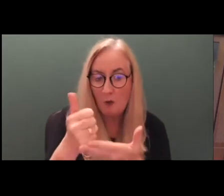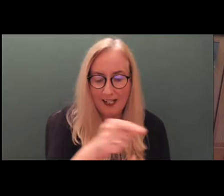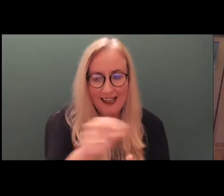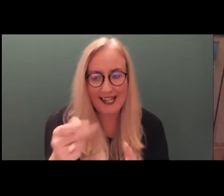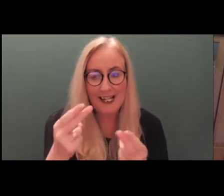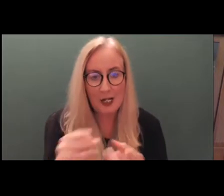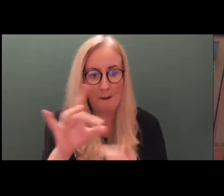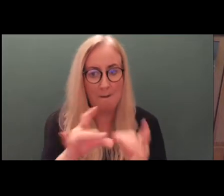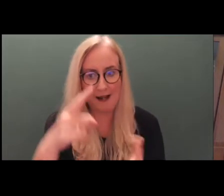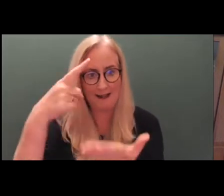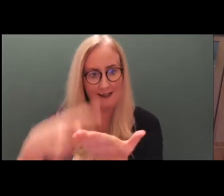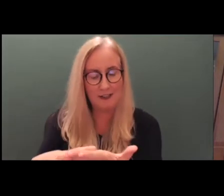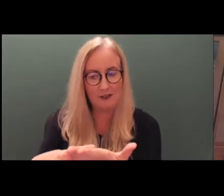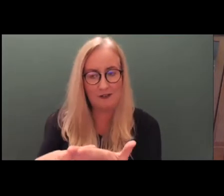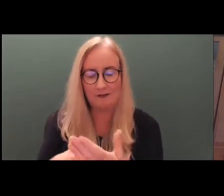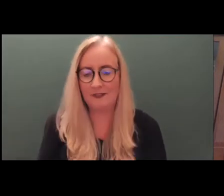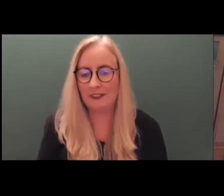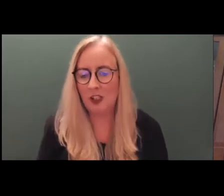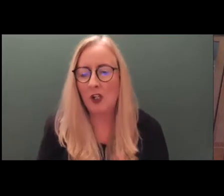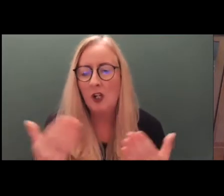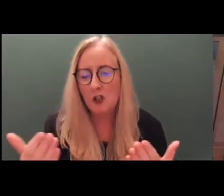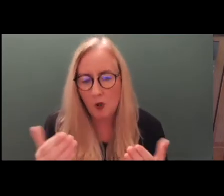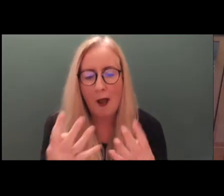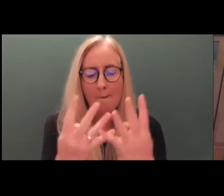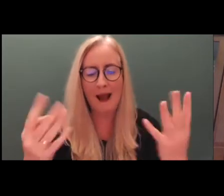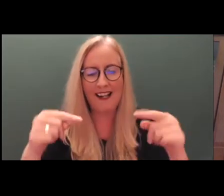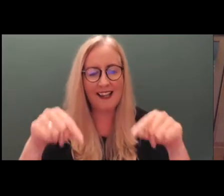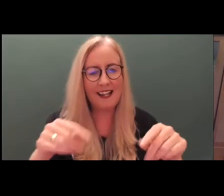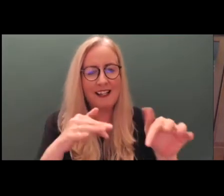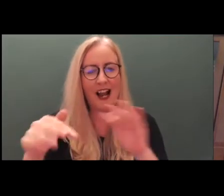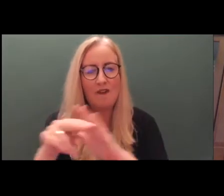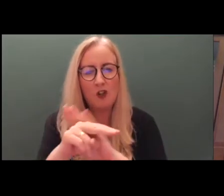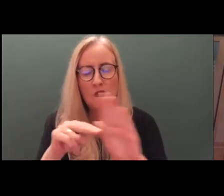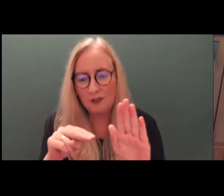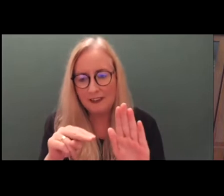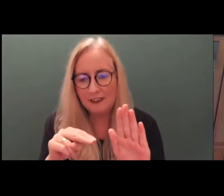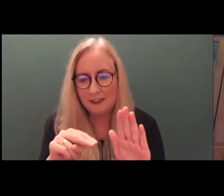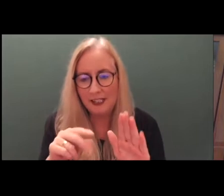make those decisions. The title for this afternoon's session is the